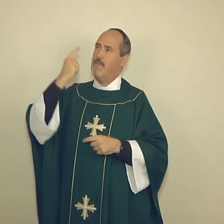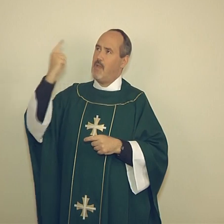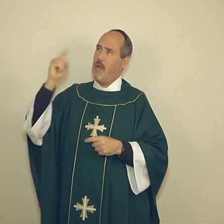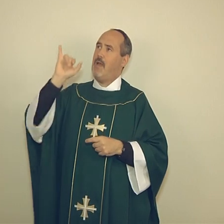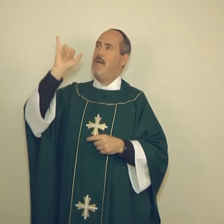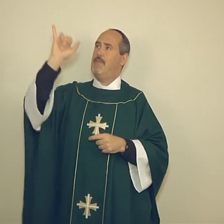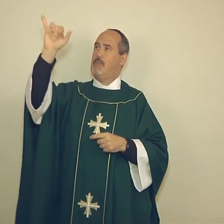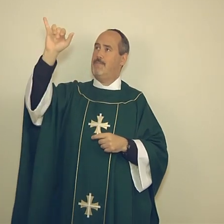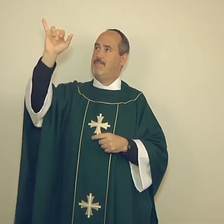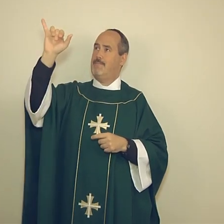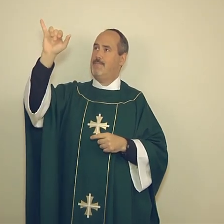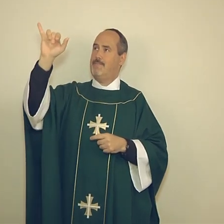who live and reign forever and ever.